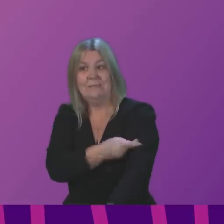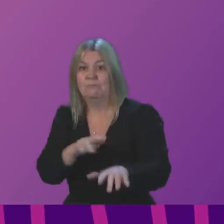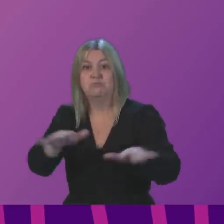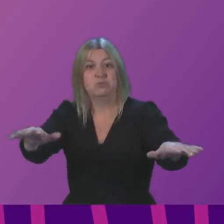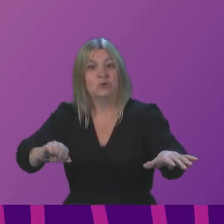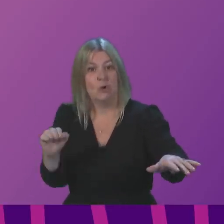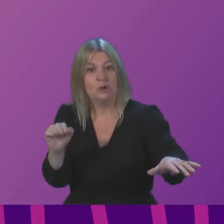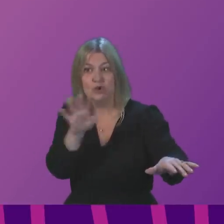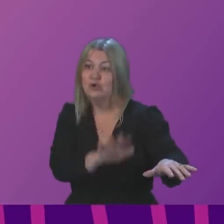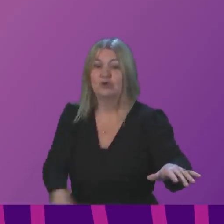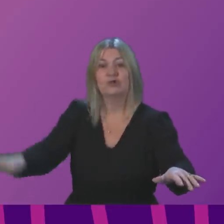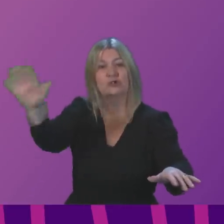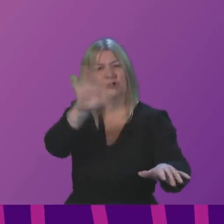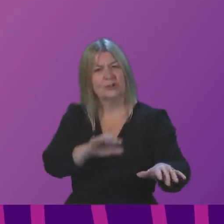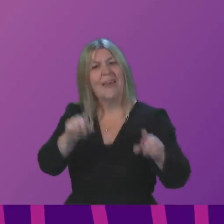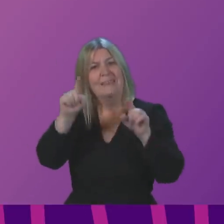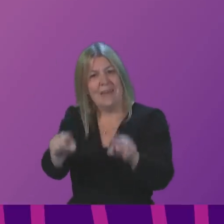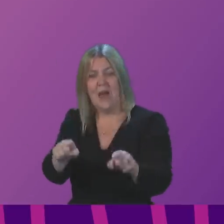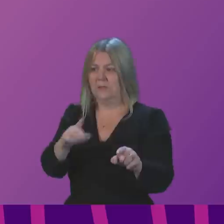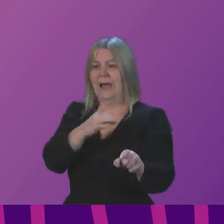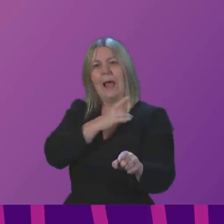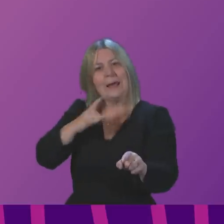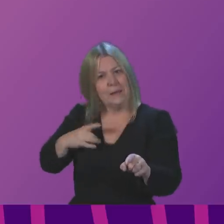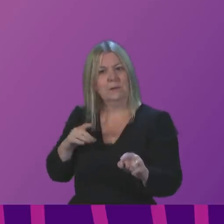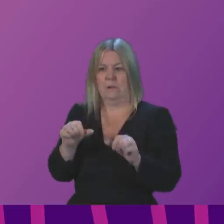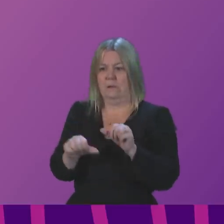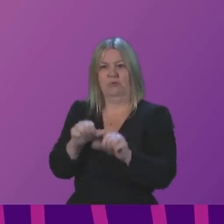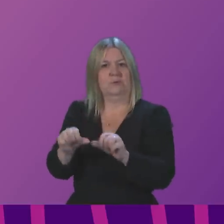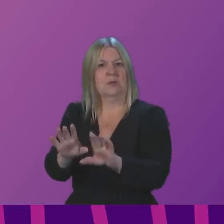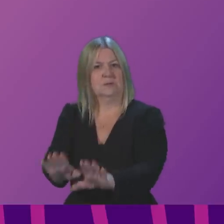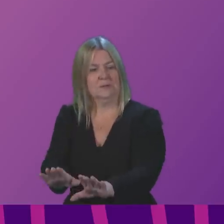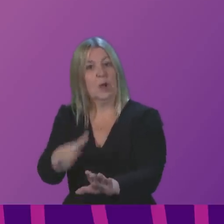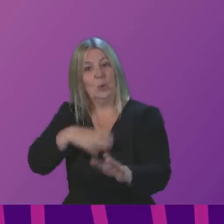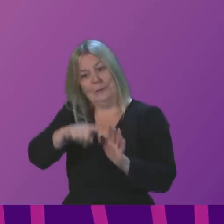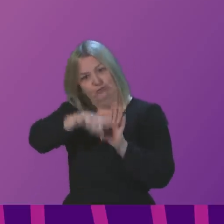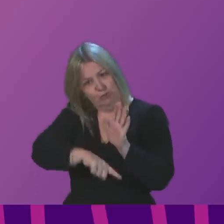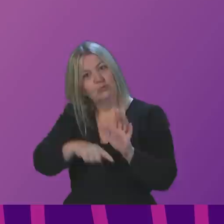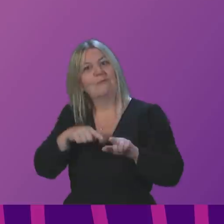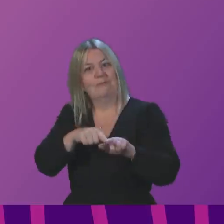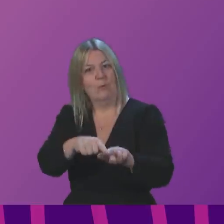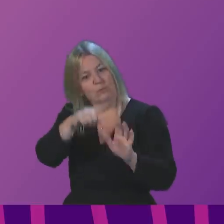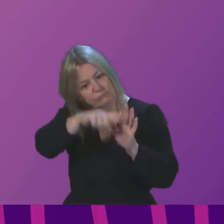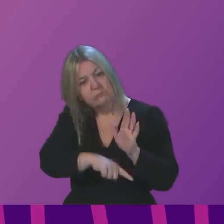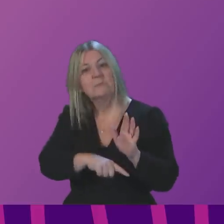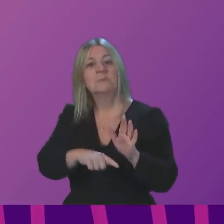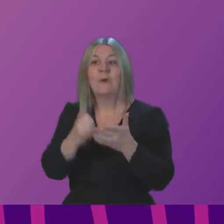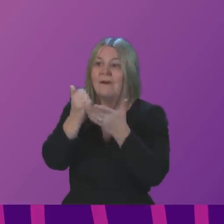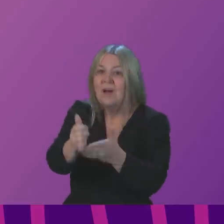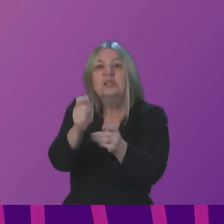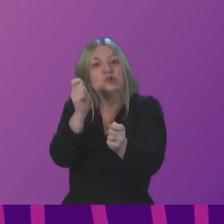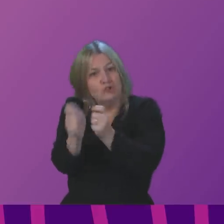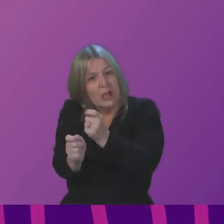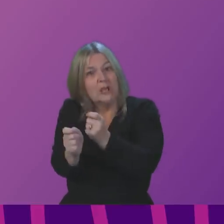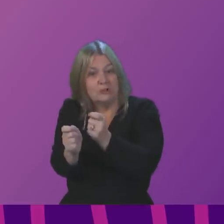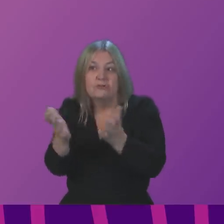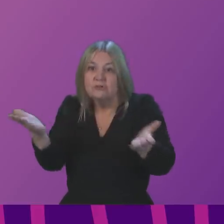clinical process and a clinical procedure. It has to be backed up by protocols. When advice changes, those protocols have